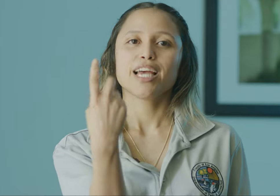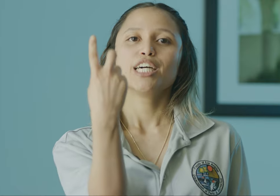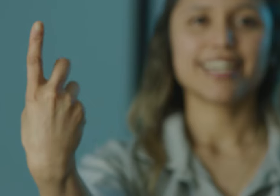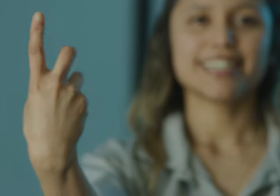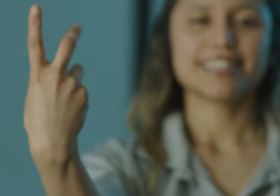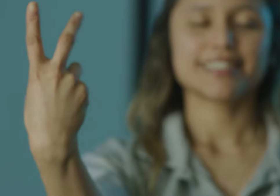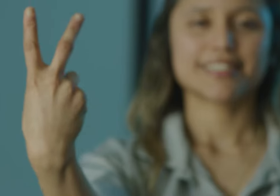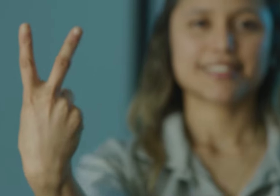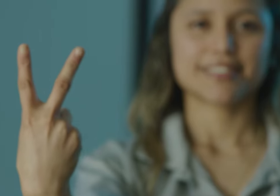Two.